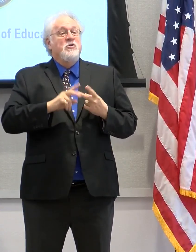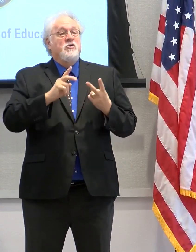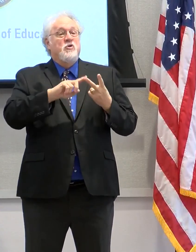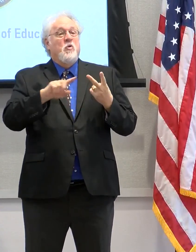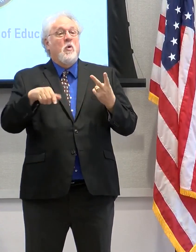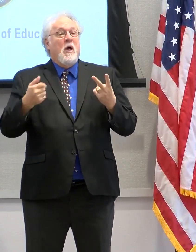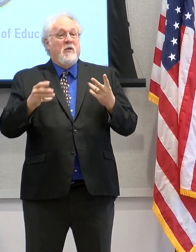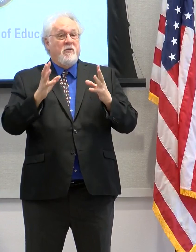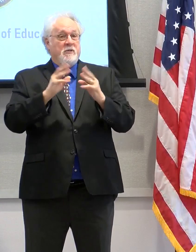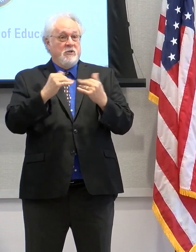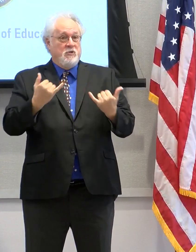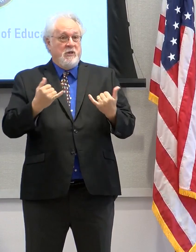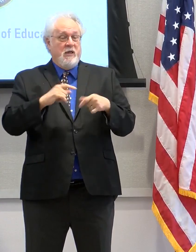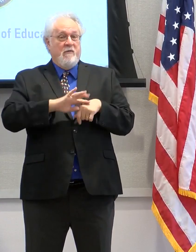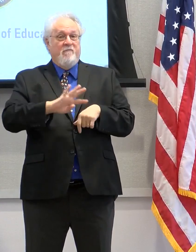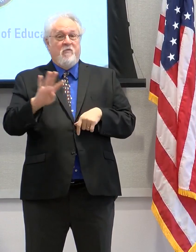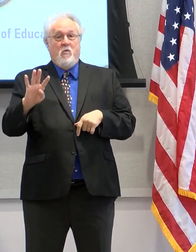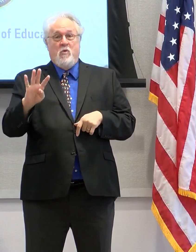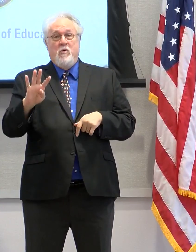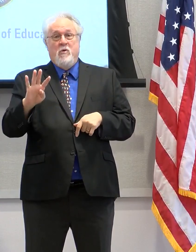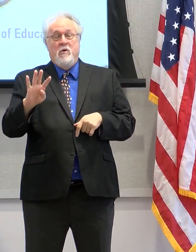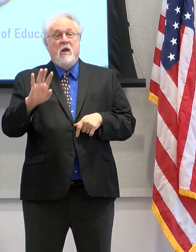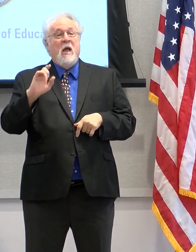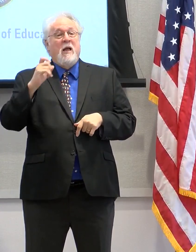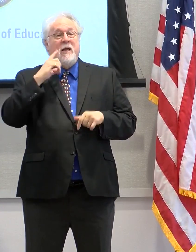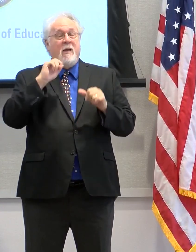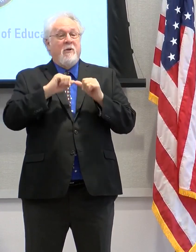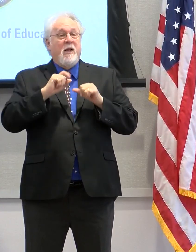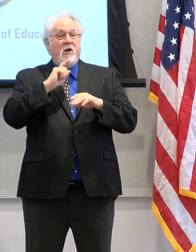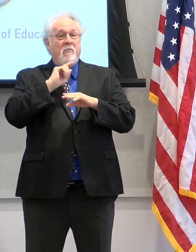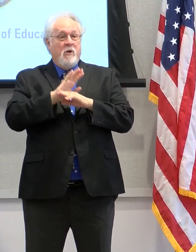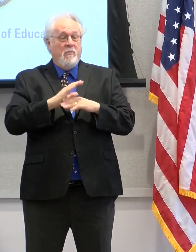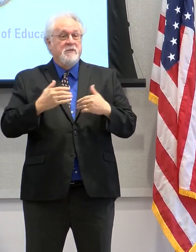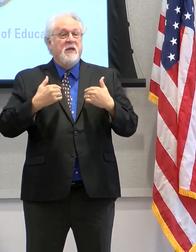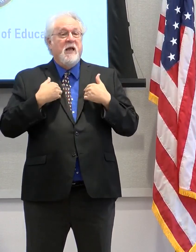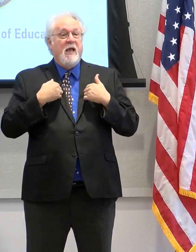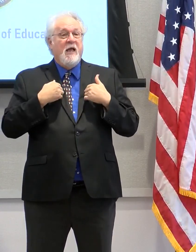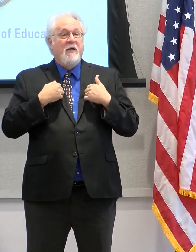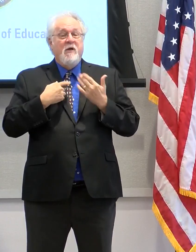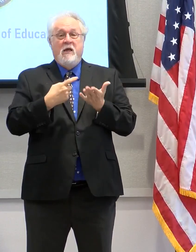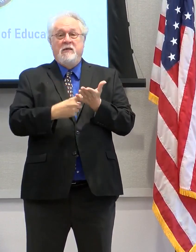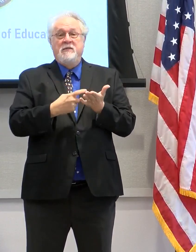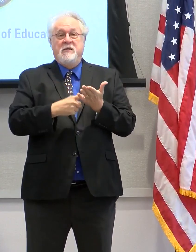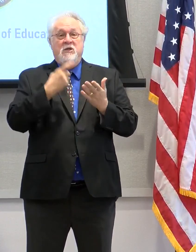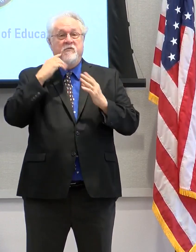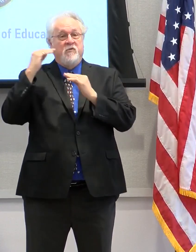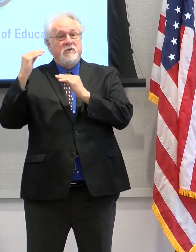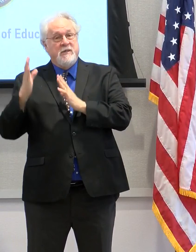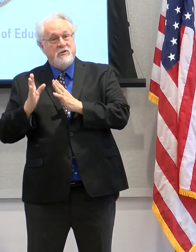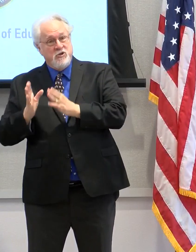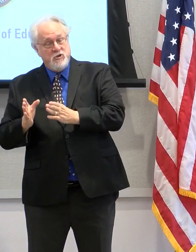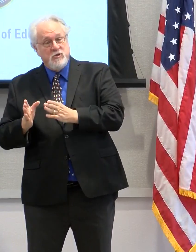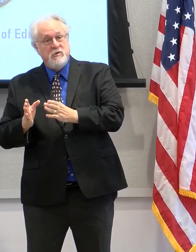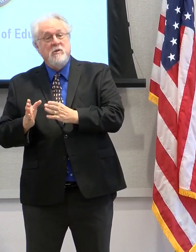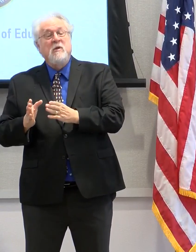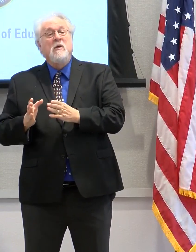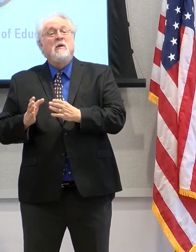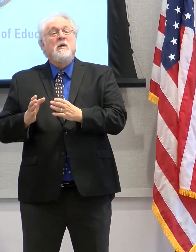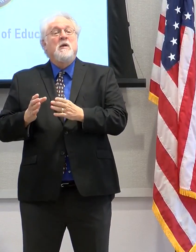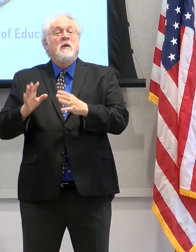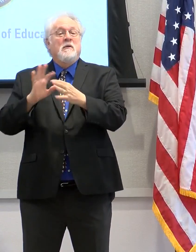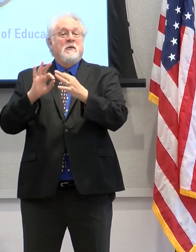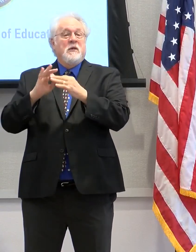other virtual sessions today at 4 PM. The capital area promise is hosting a discussion for teachers. will have presenters from